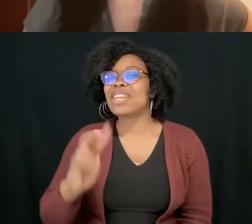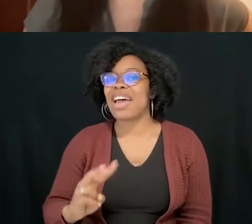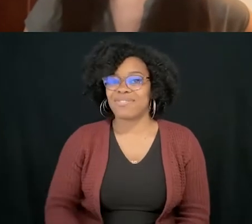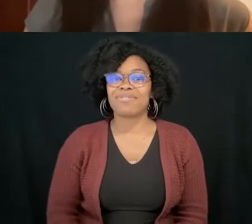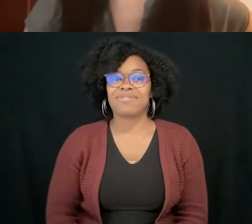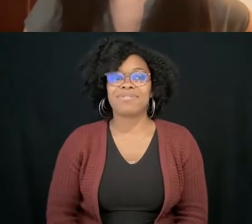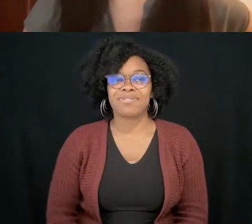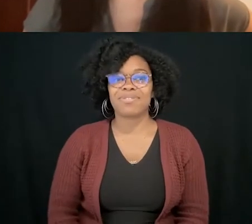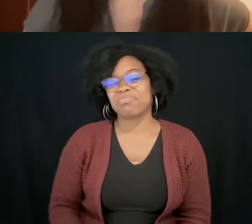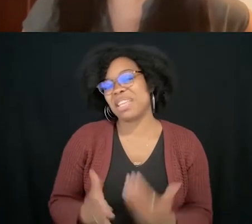is an easy one. Okay.